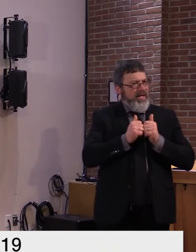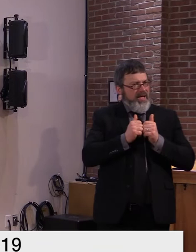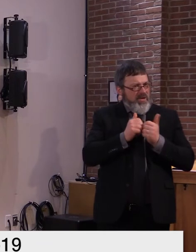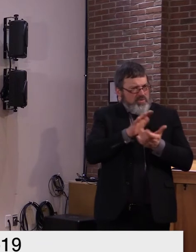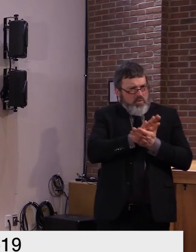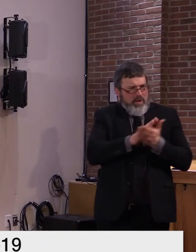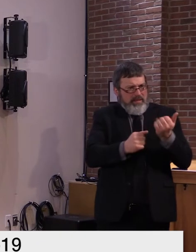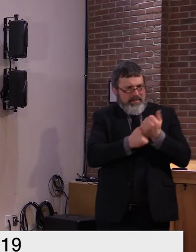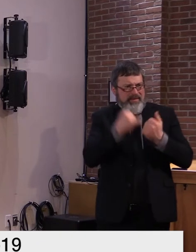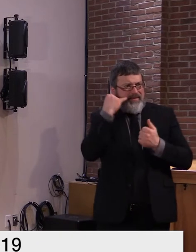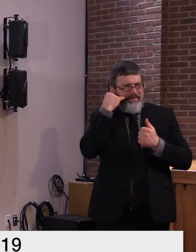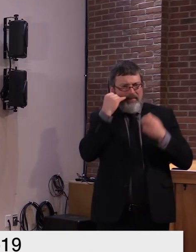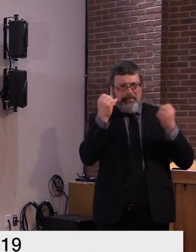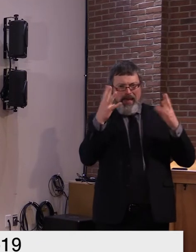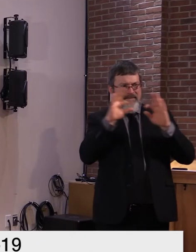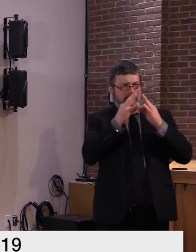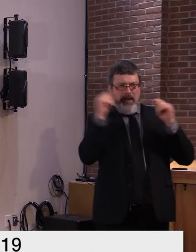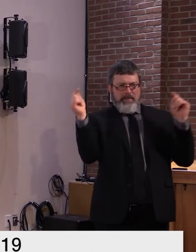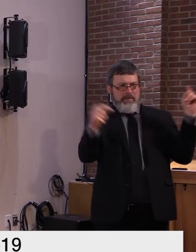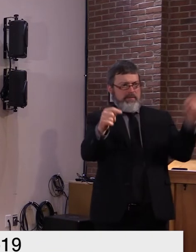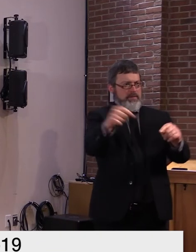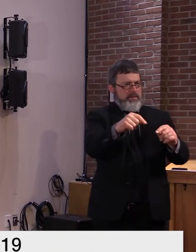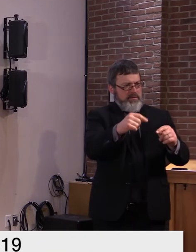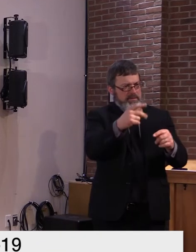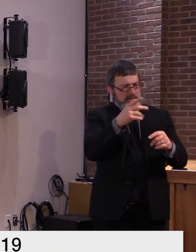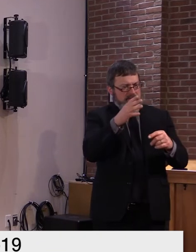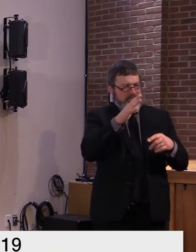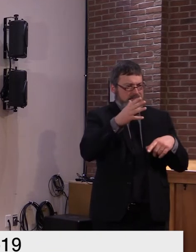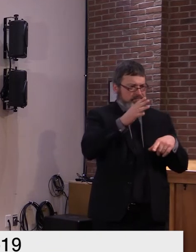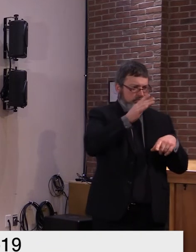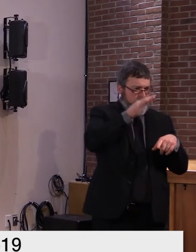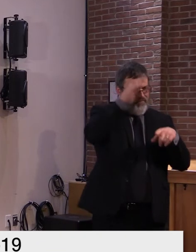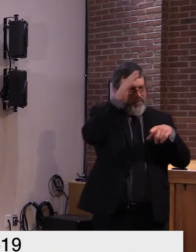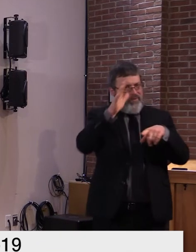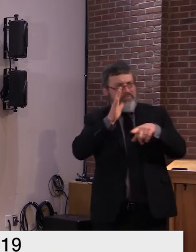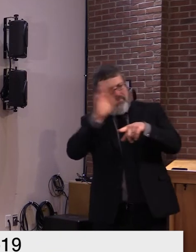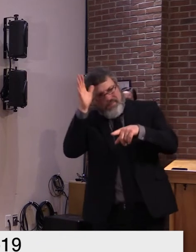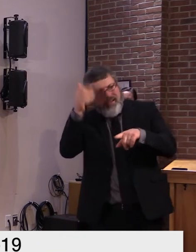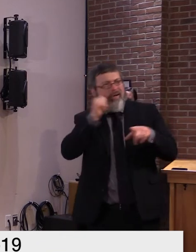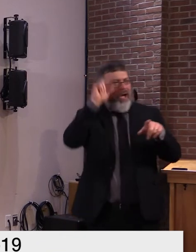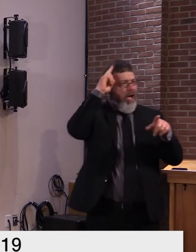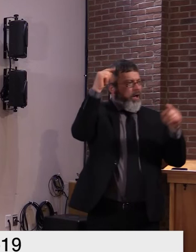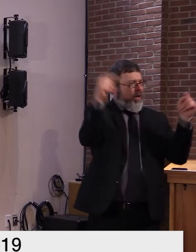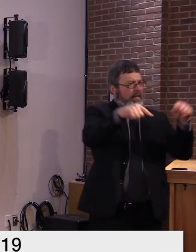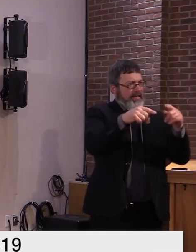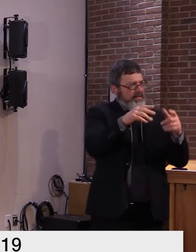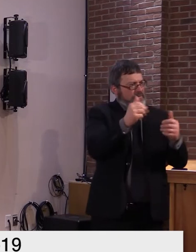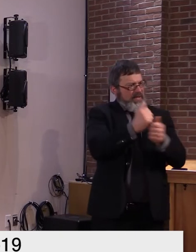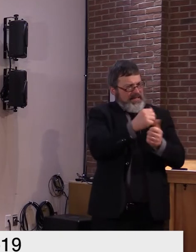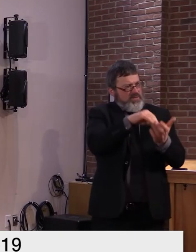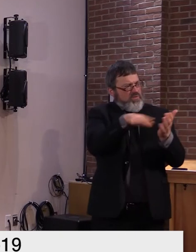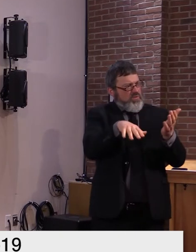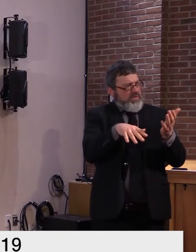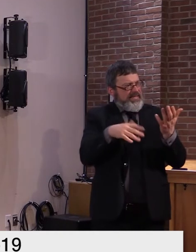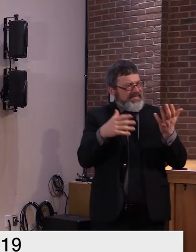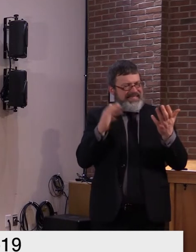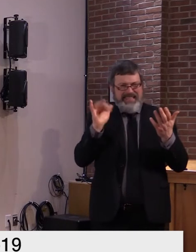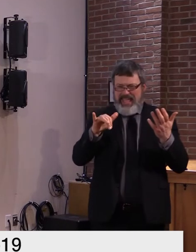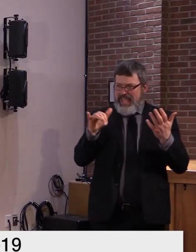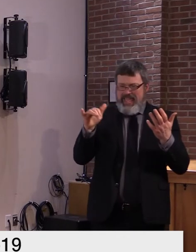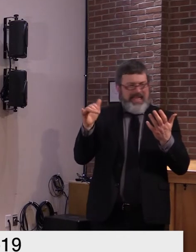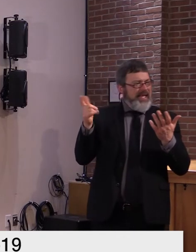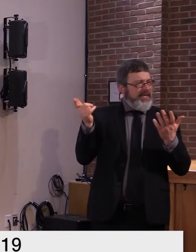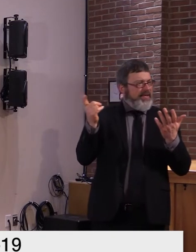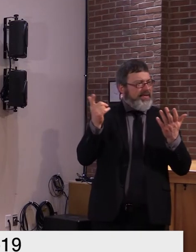uh it's a a letter that we received from school administrator whose understanding is that grandparents